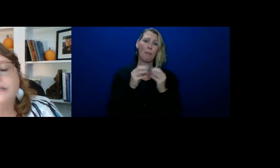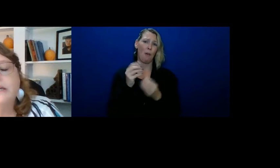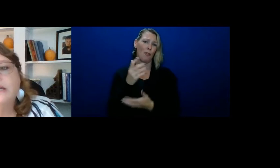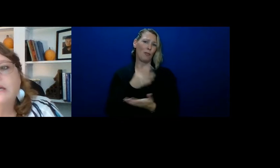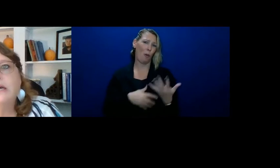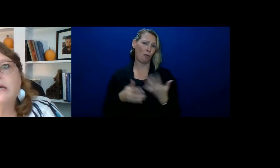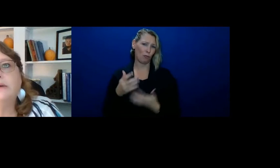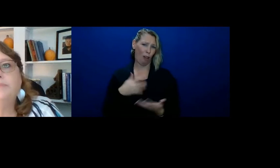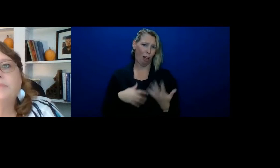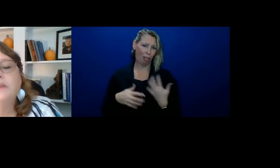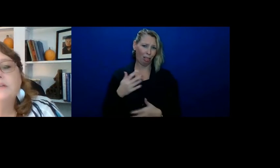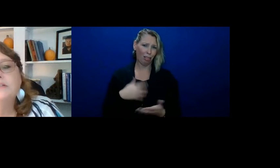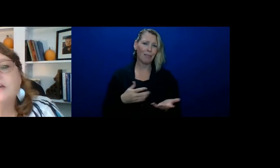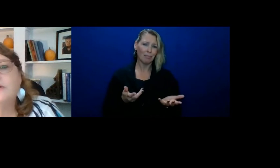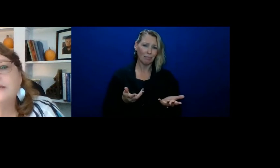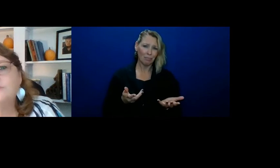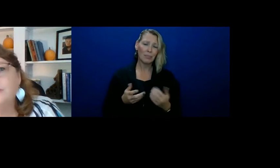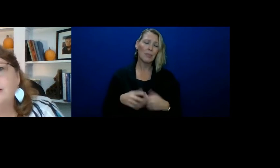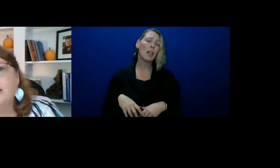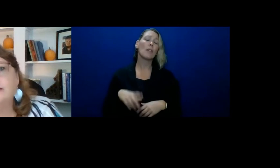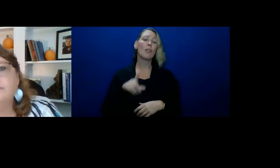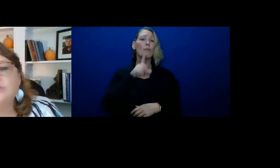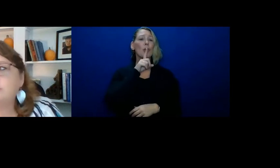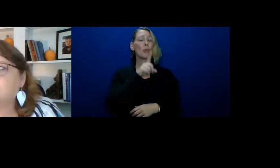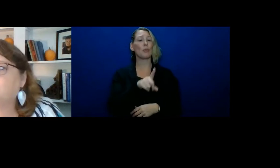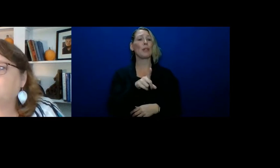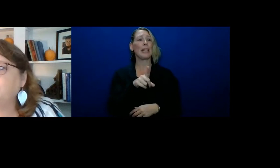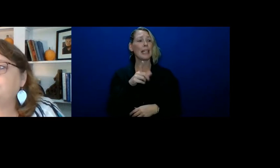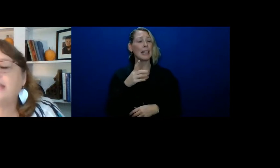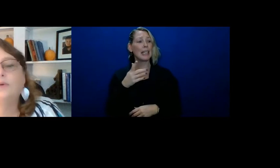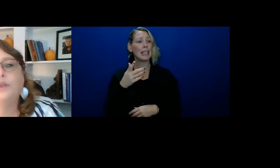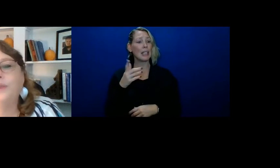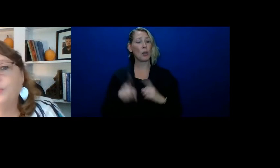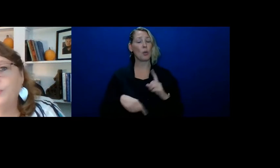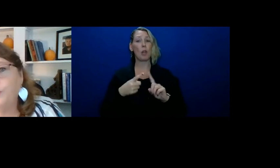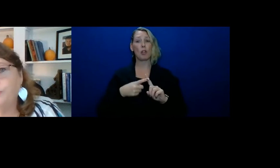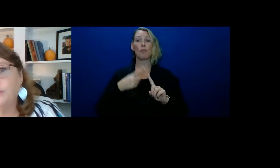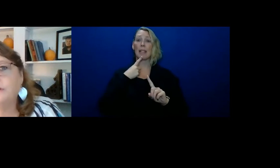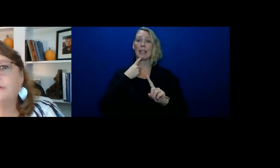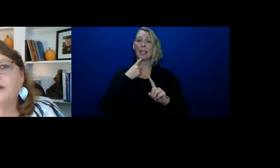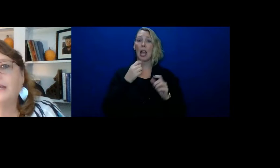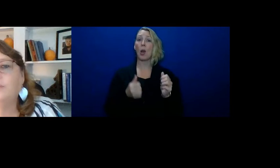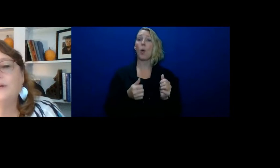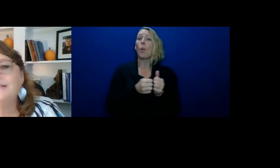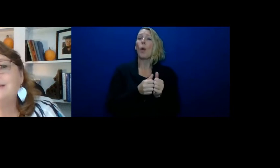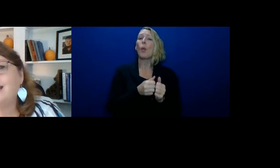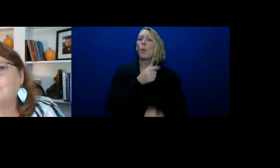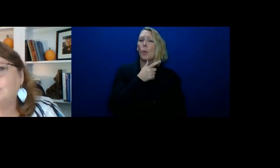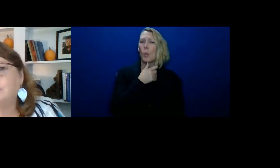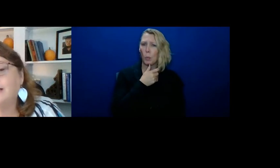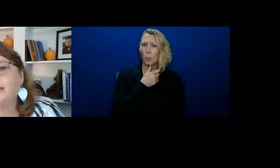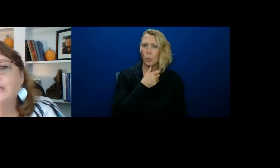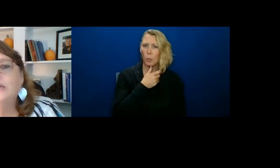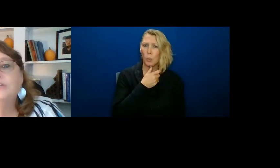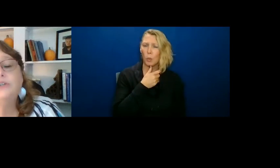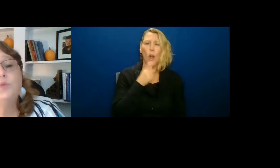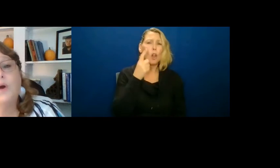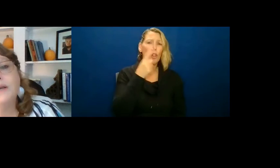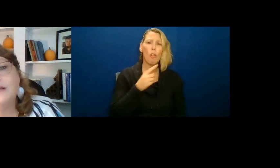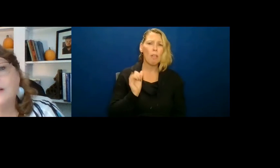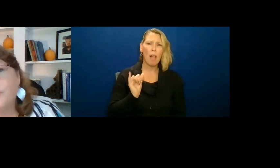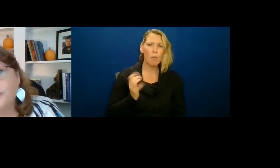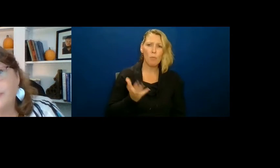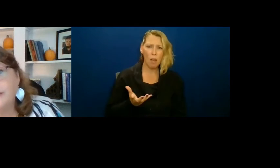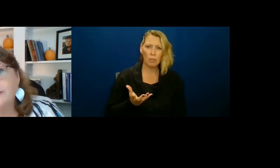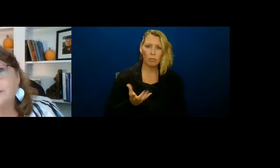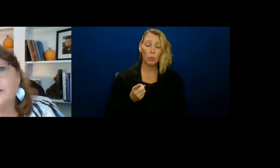model. So it's really kind of just when you say with whom, right? What does that look like? Do you